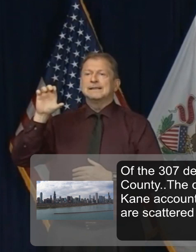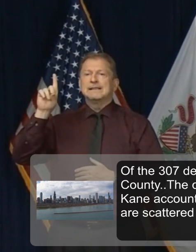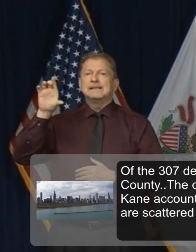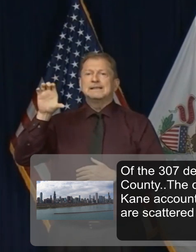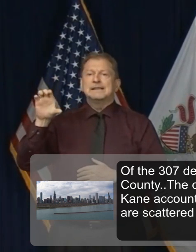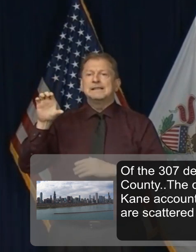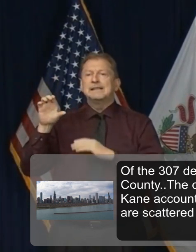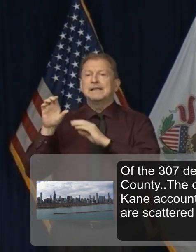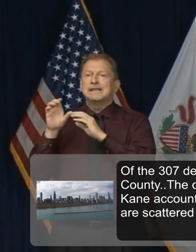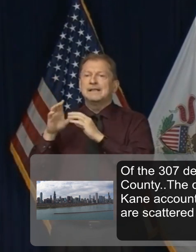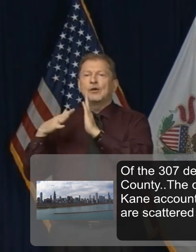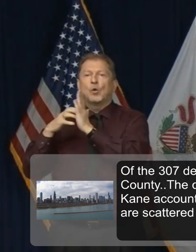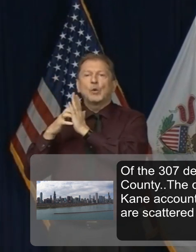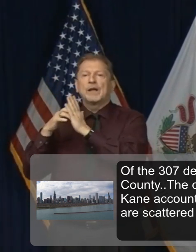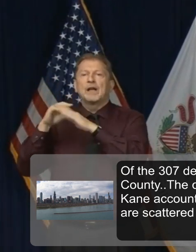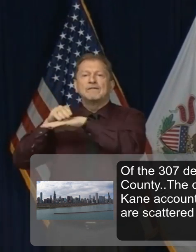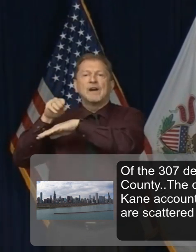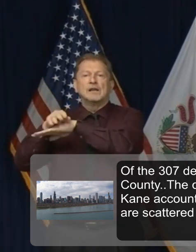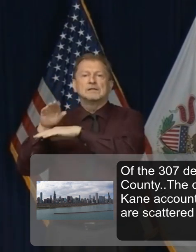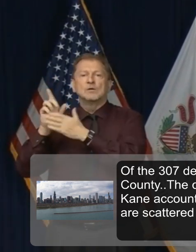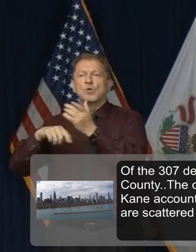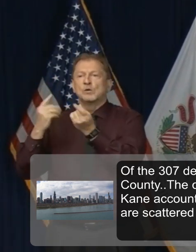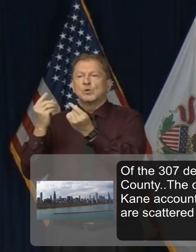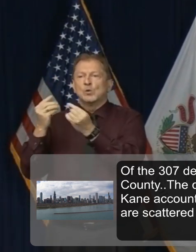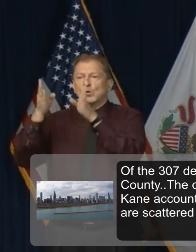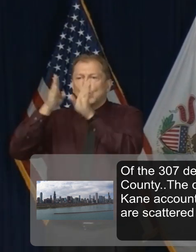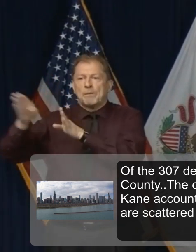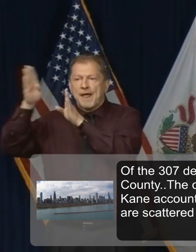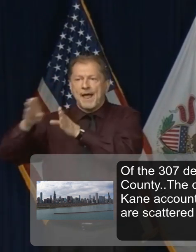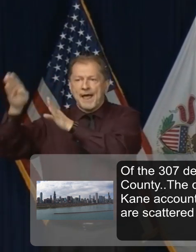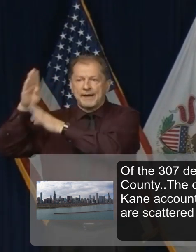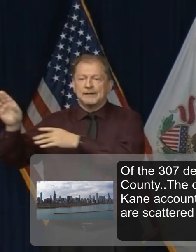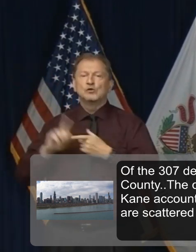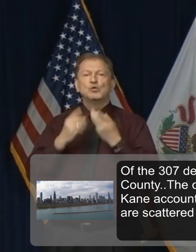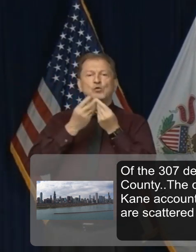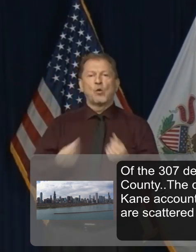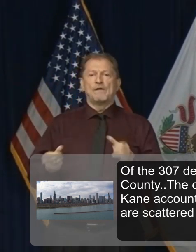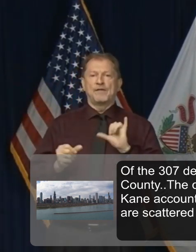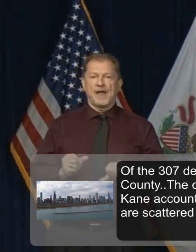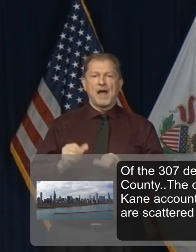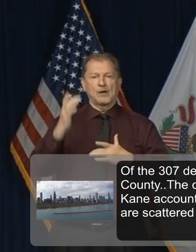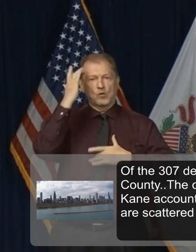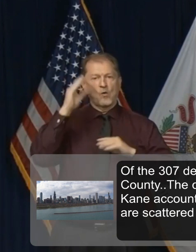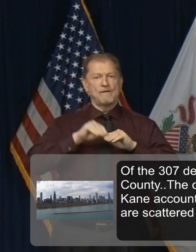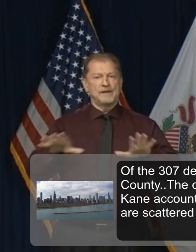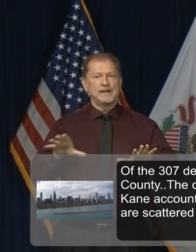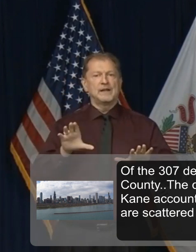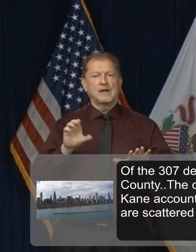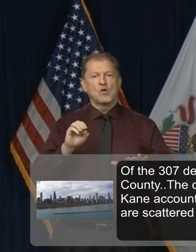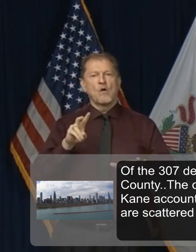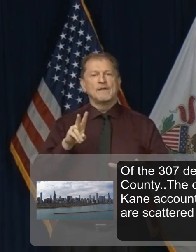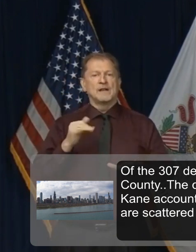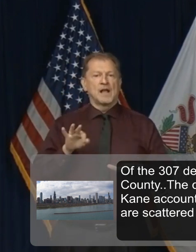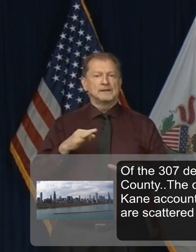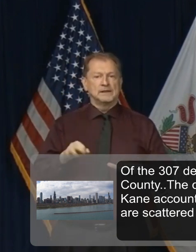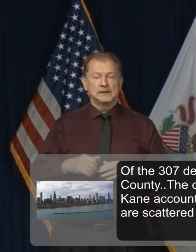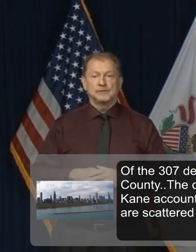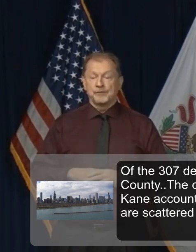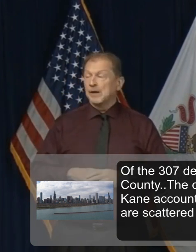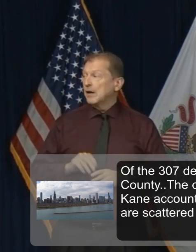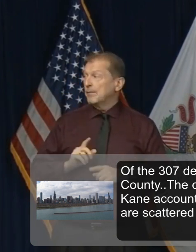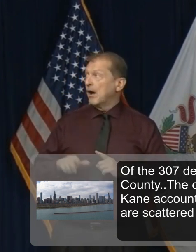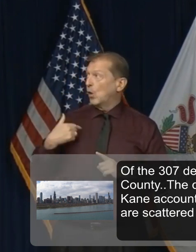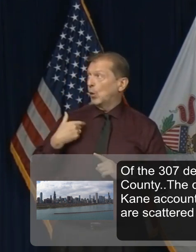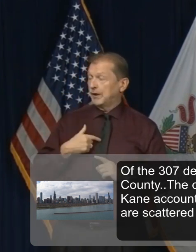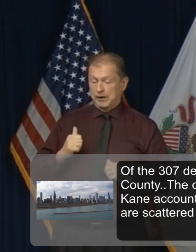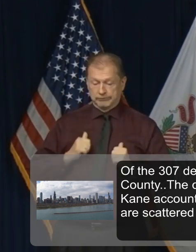advice about what to do proactively to address COVID-19. But as you know, we took early